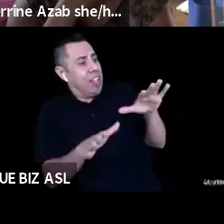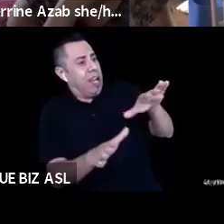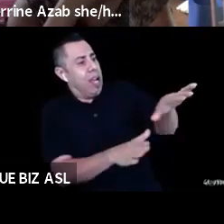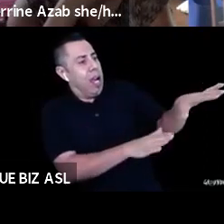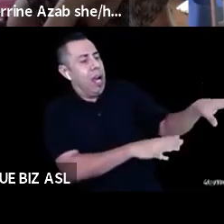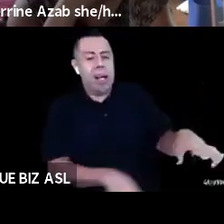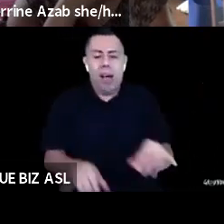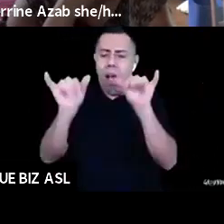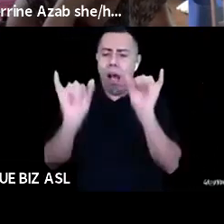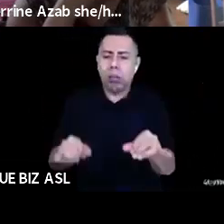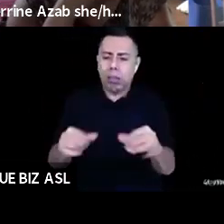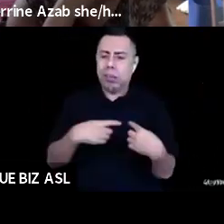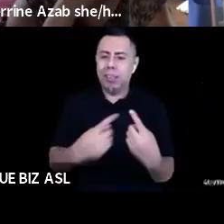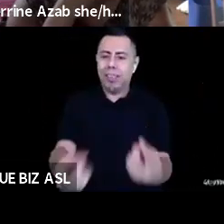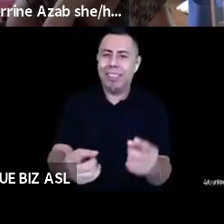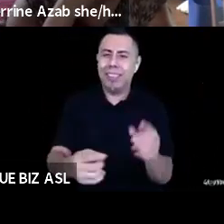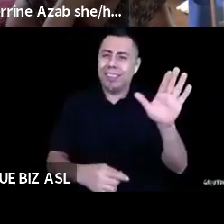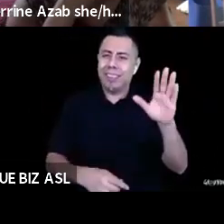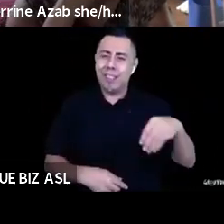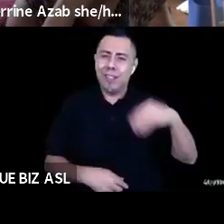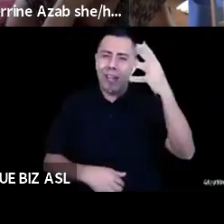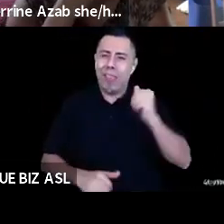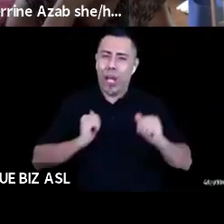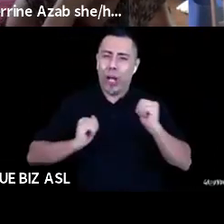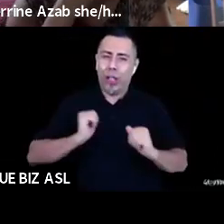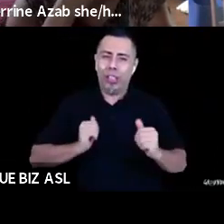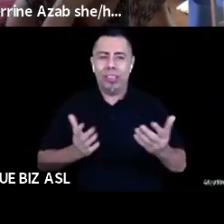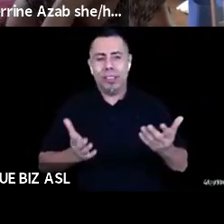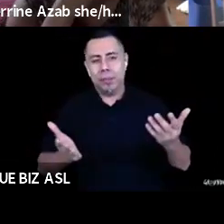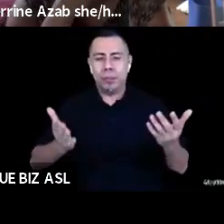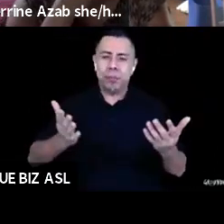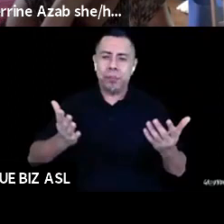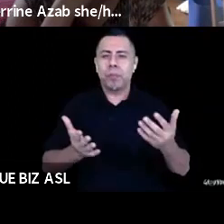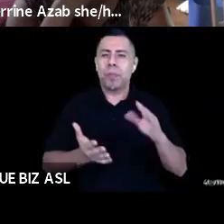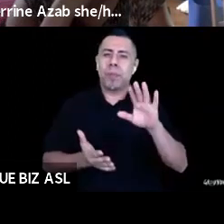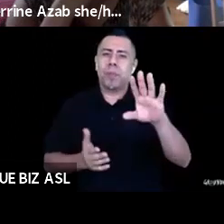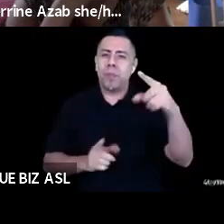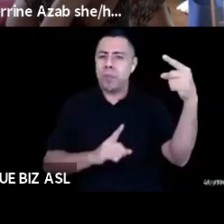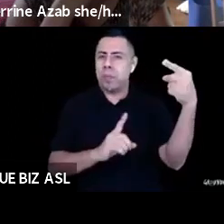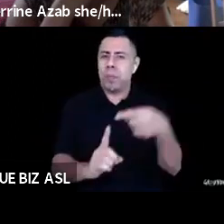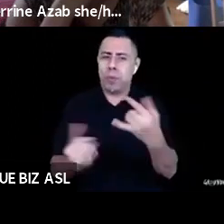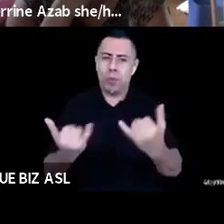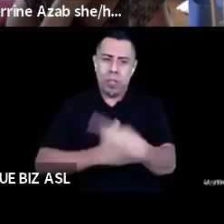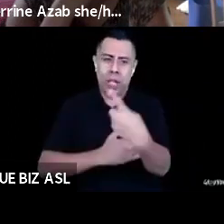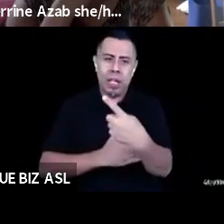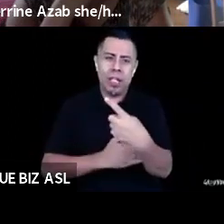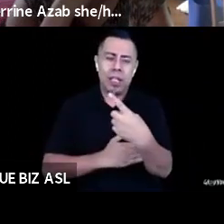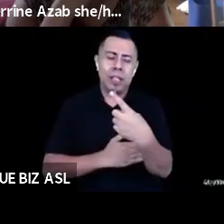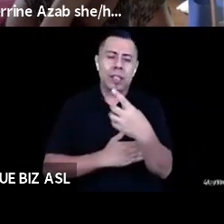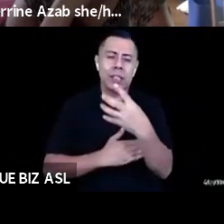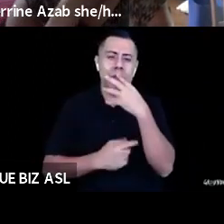so, I mean, in terms of what we're talking, what you're talking about today with, I guess, healing things, I mean,